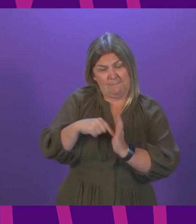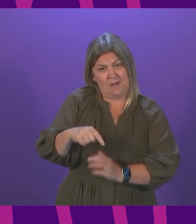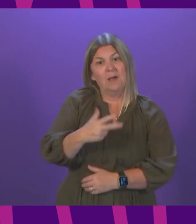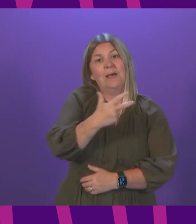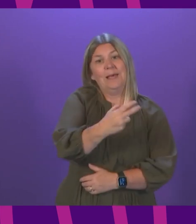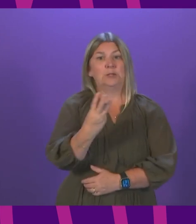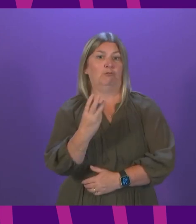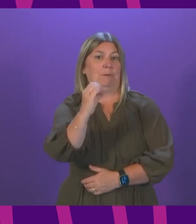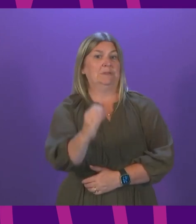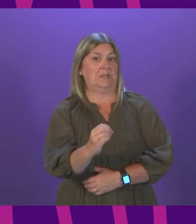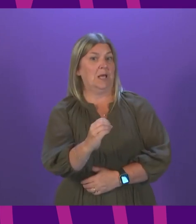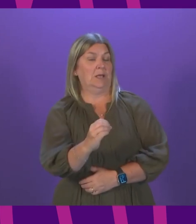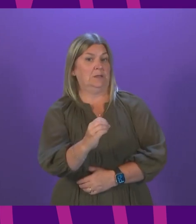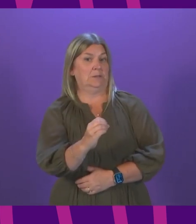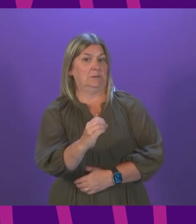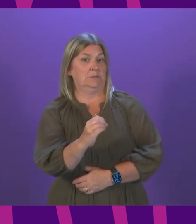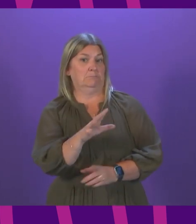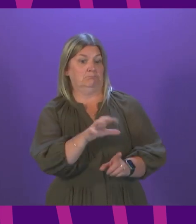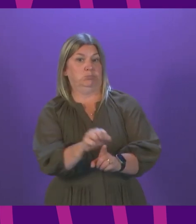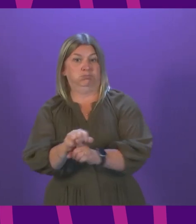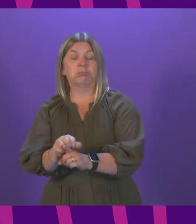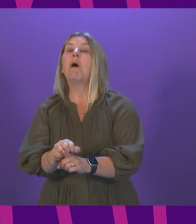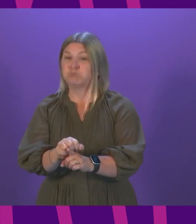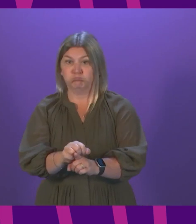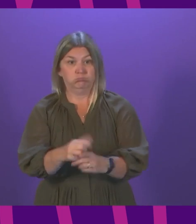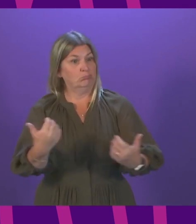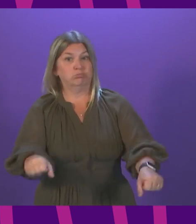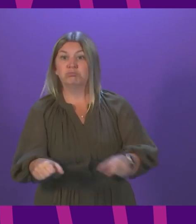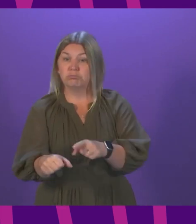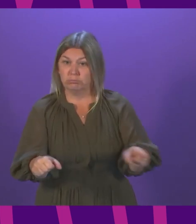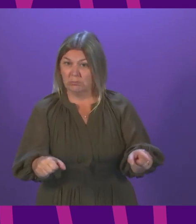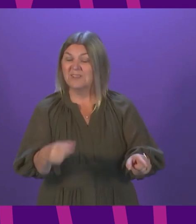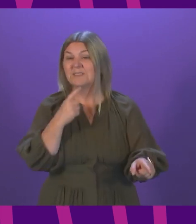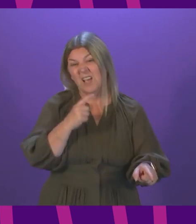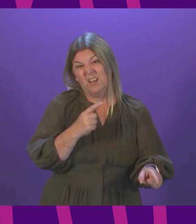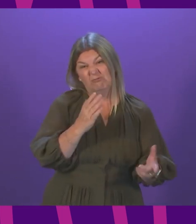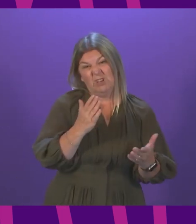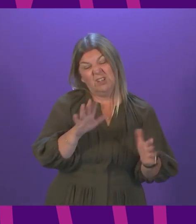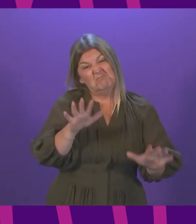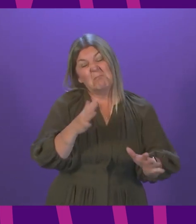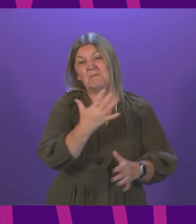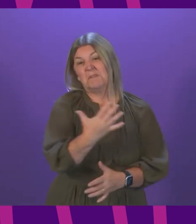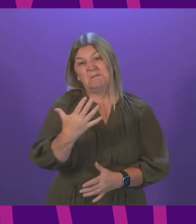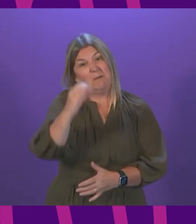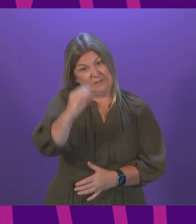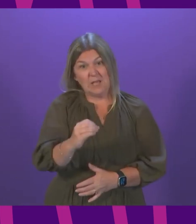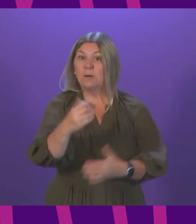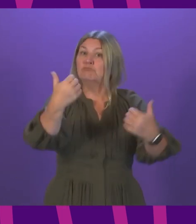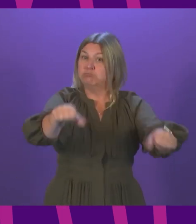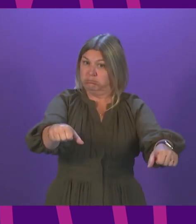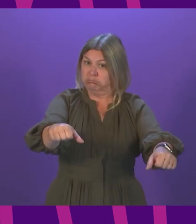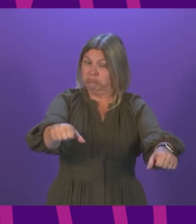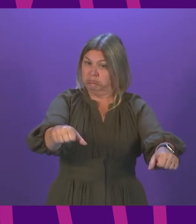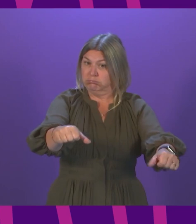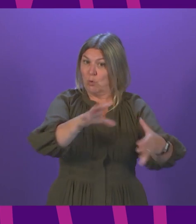were completed. The provisional data suggested that that was just 55%. In terms of the finalised data